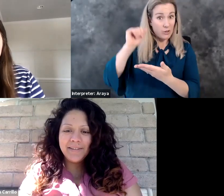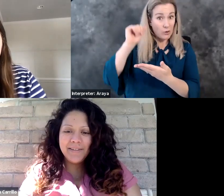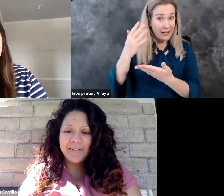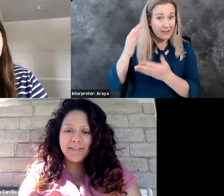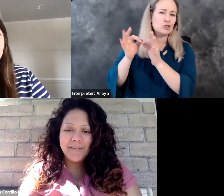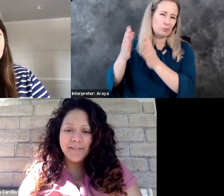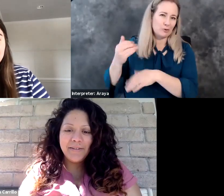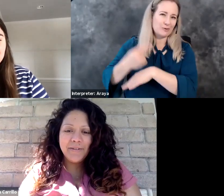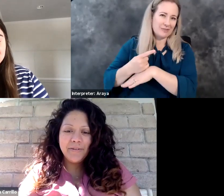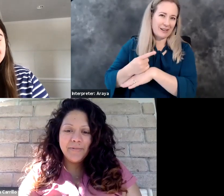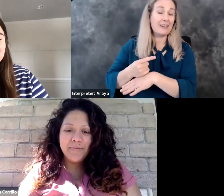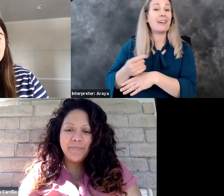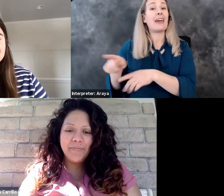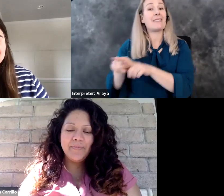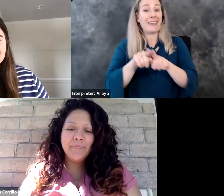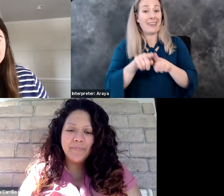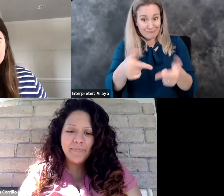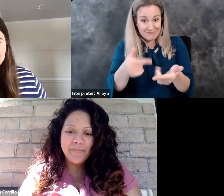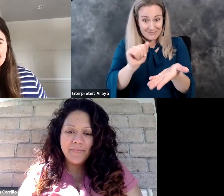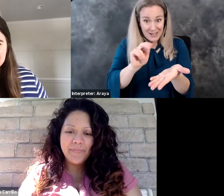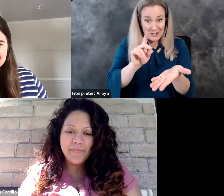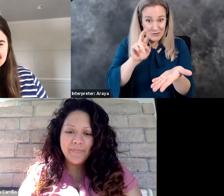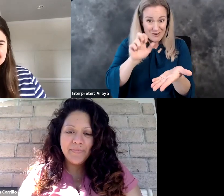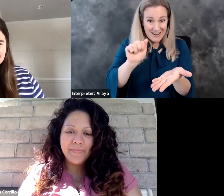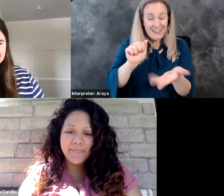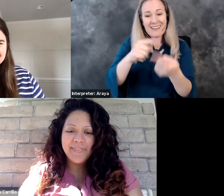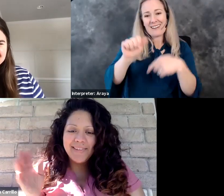us. And Andrea, will you take a moment to introduce yourself?